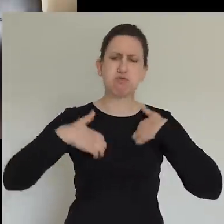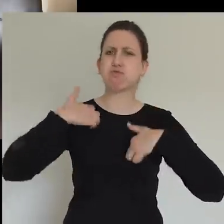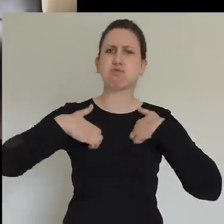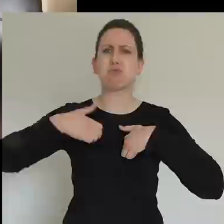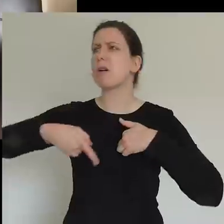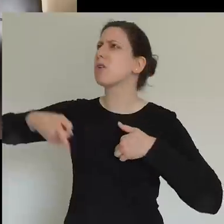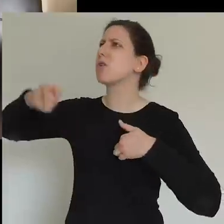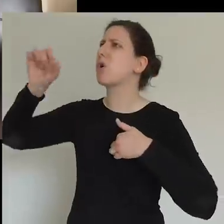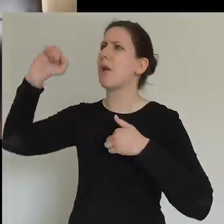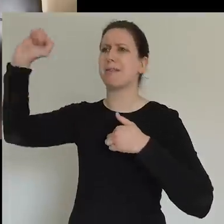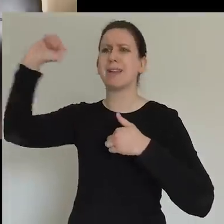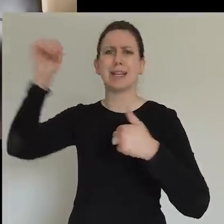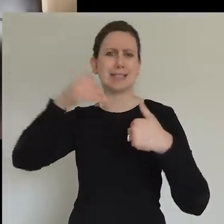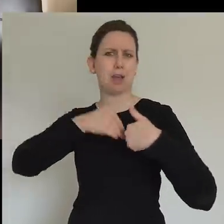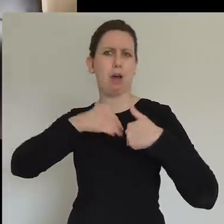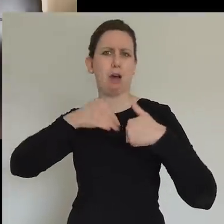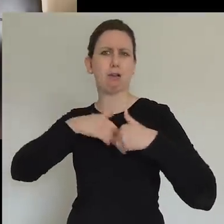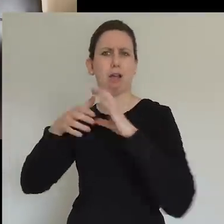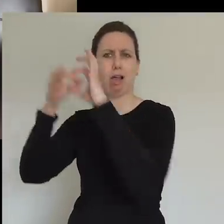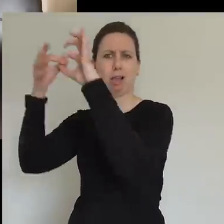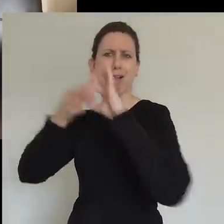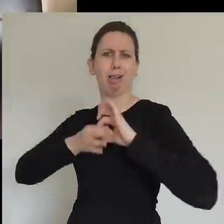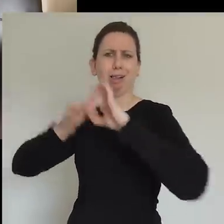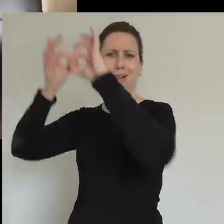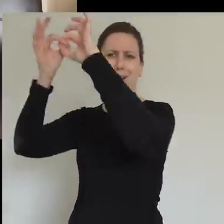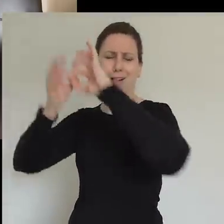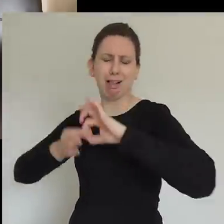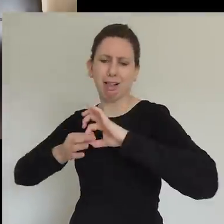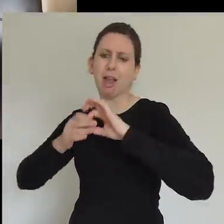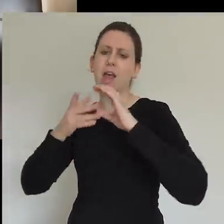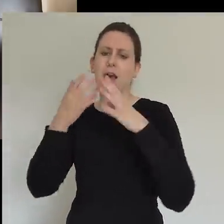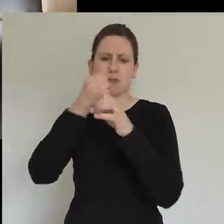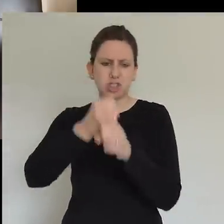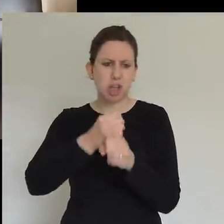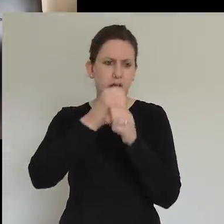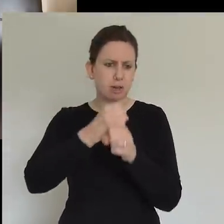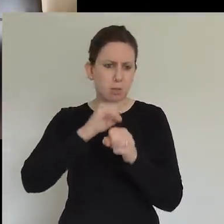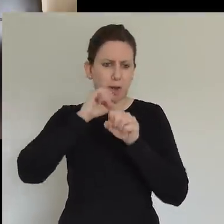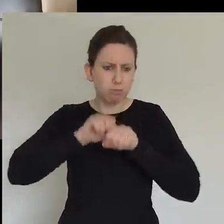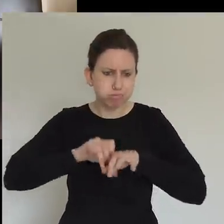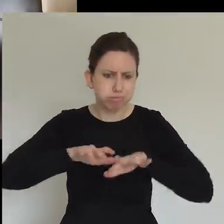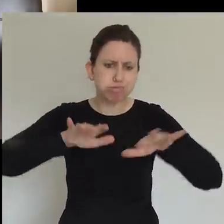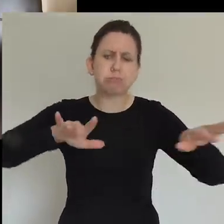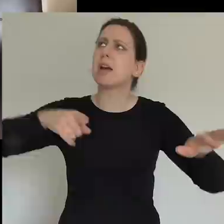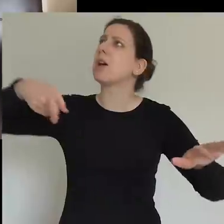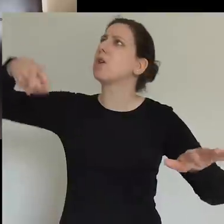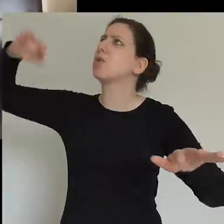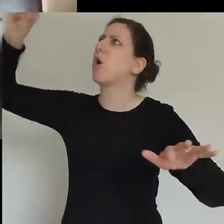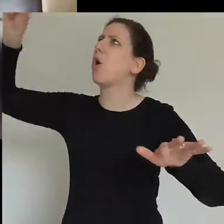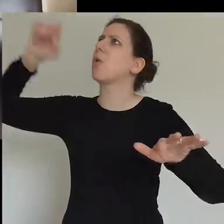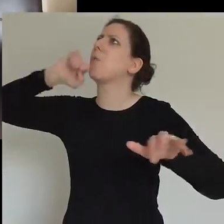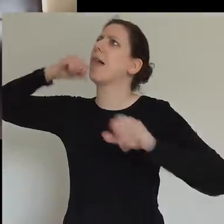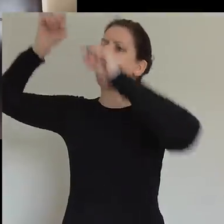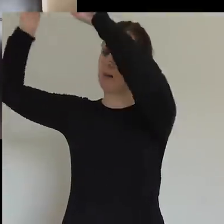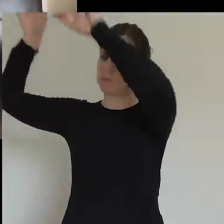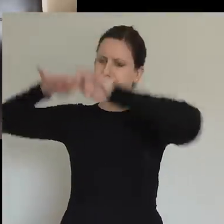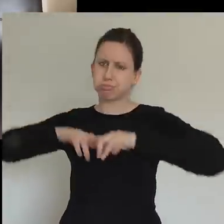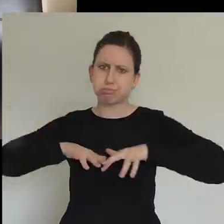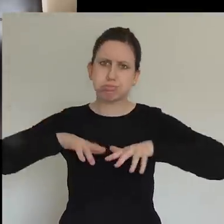early church, and we would see a mighty move of God through his church, through his body in the United Kingdom. So yeah,